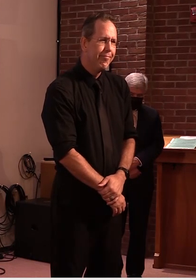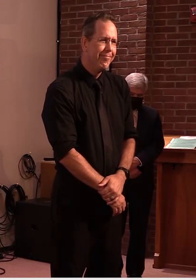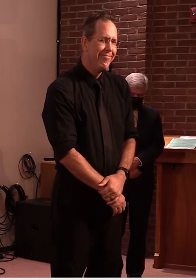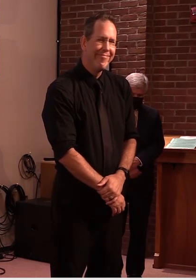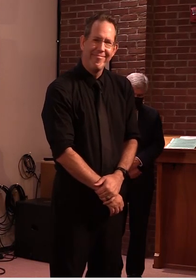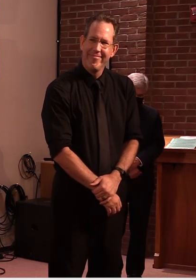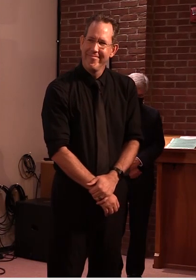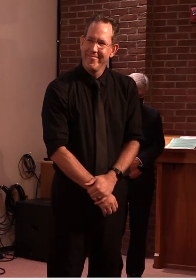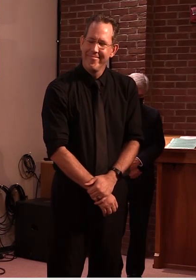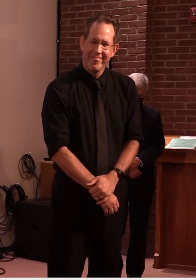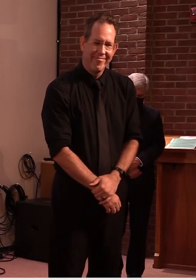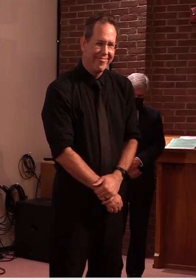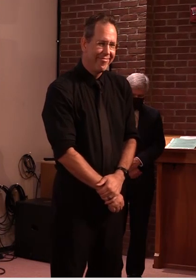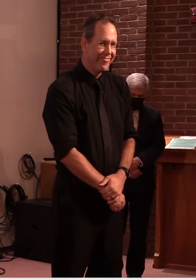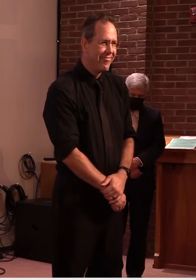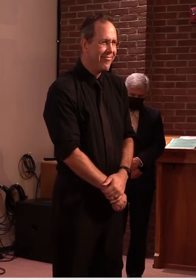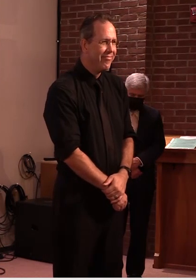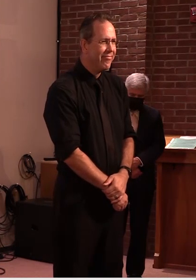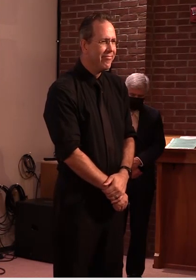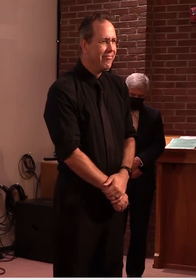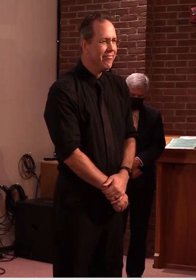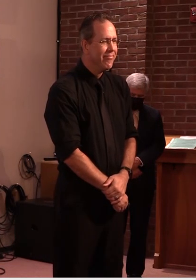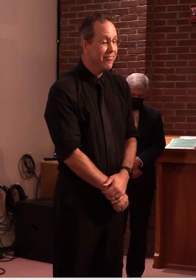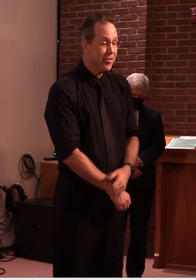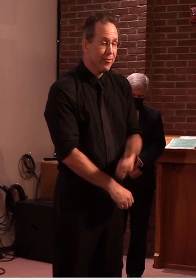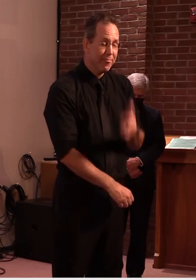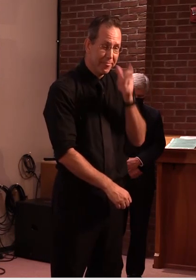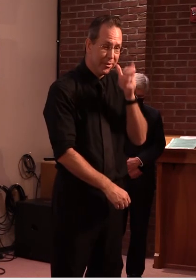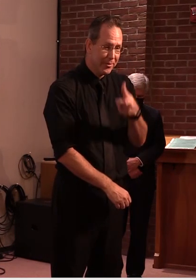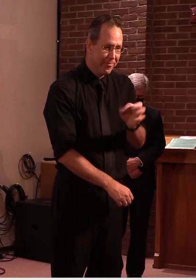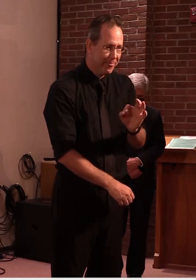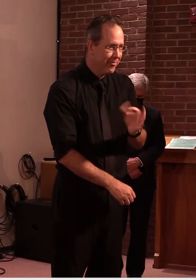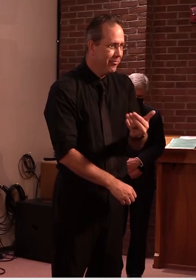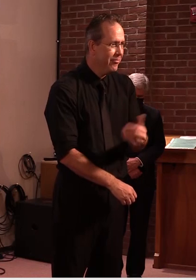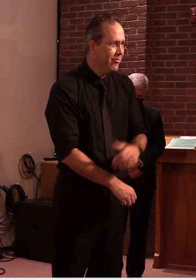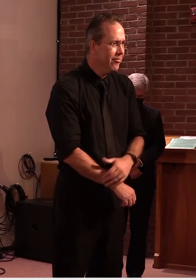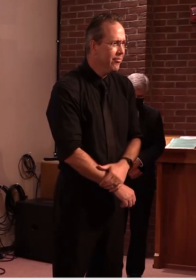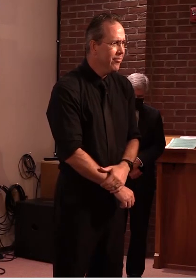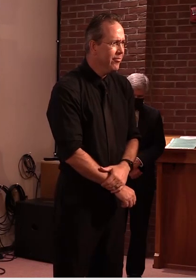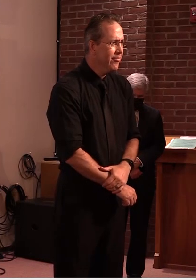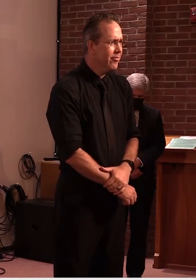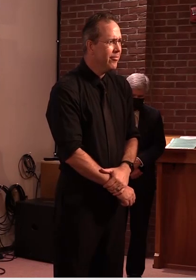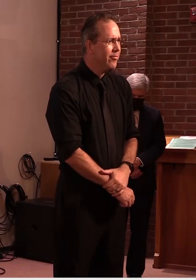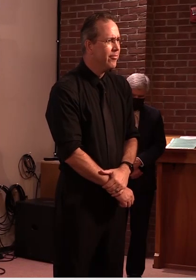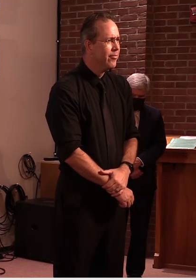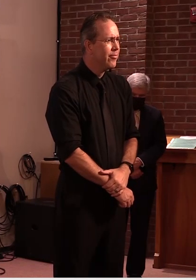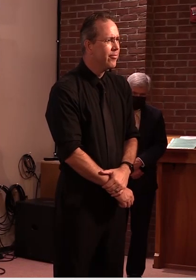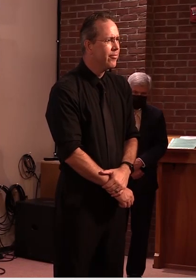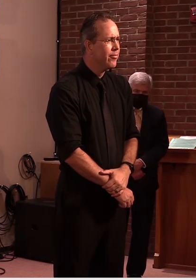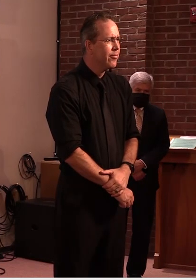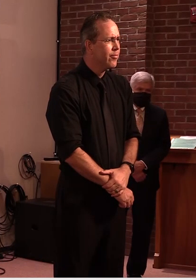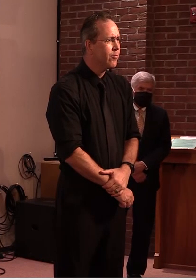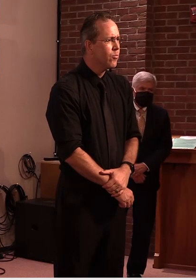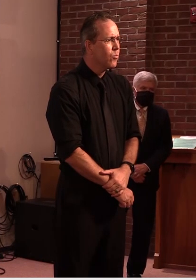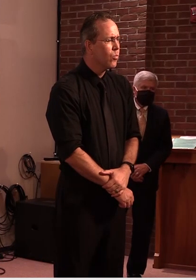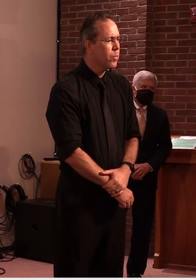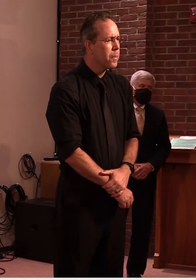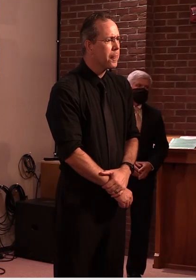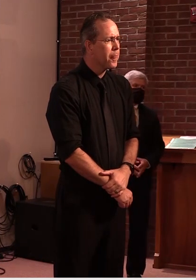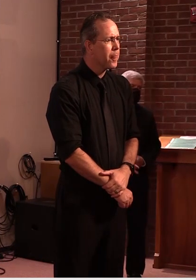um hello this is another question i believe for secretary french um